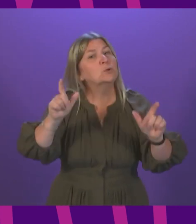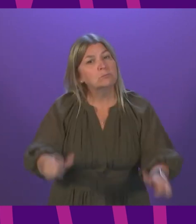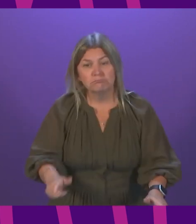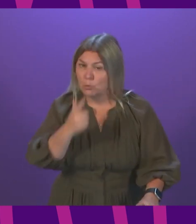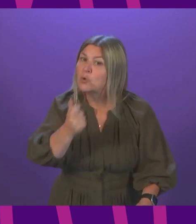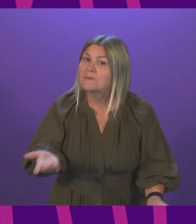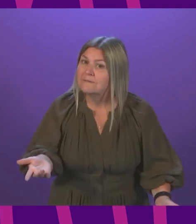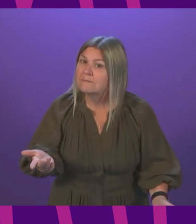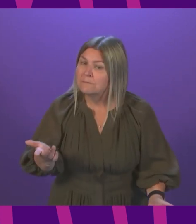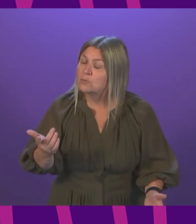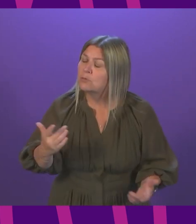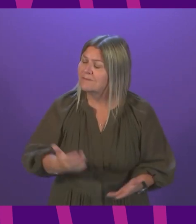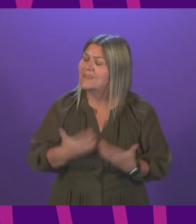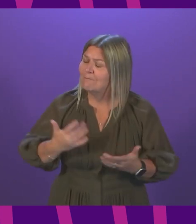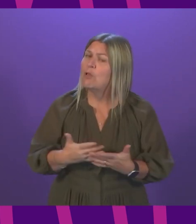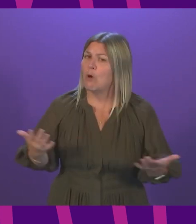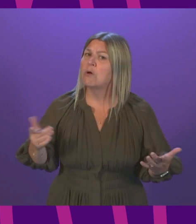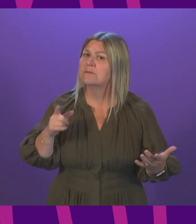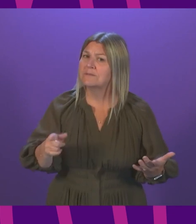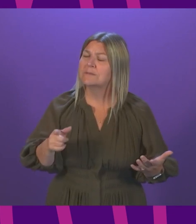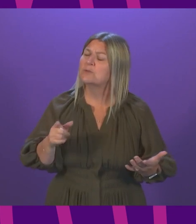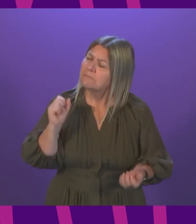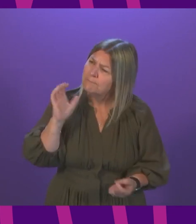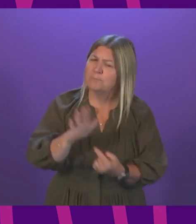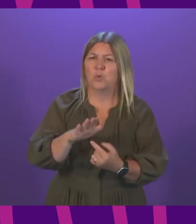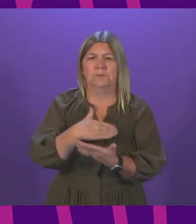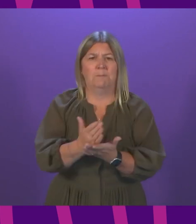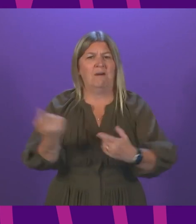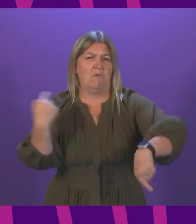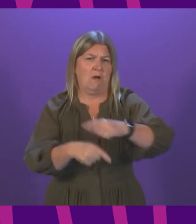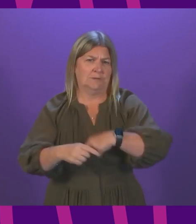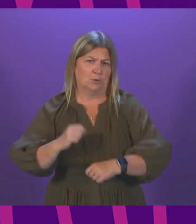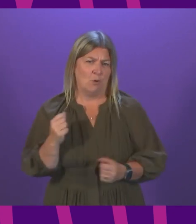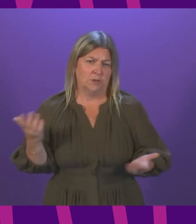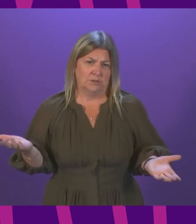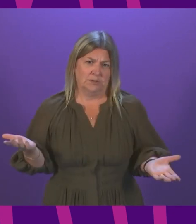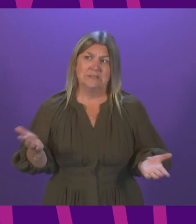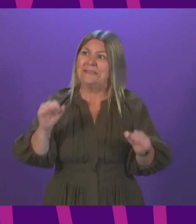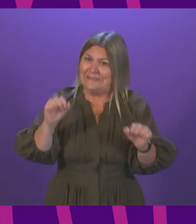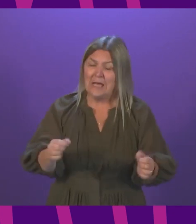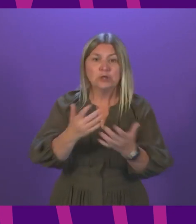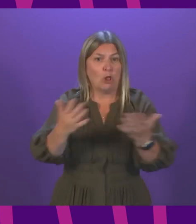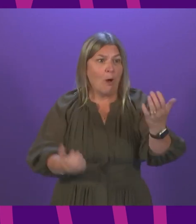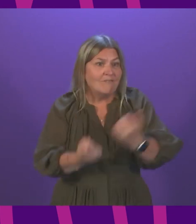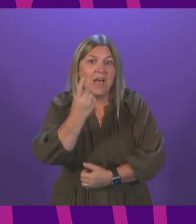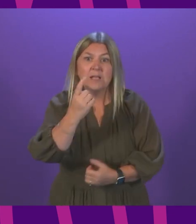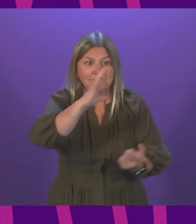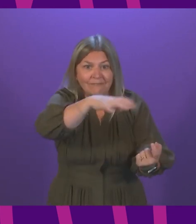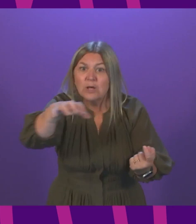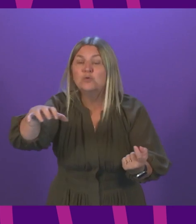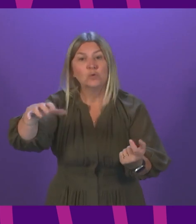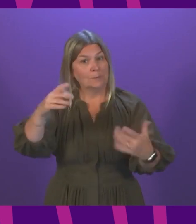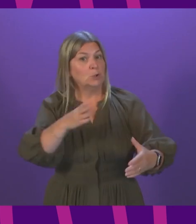lifesaver last year. So I think they are an important part of our repertoire. It's great that loads of events have been working to use them.